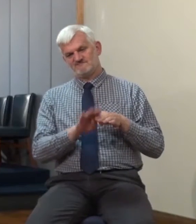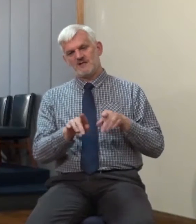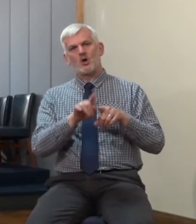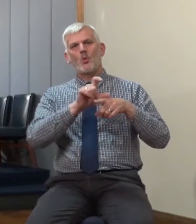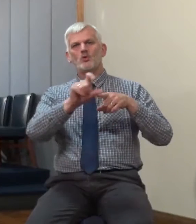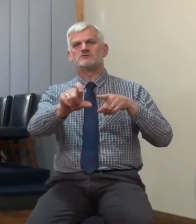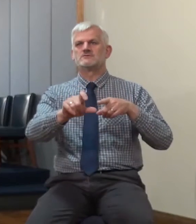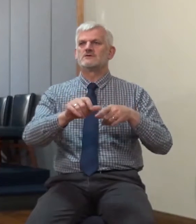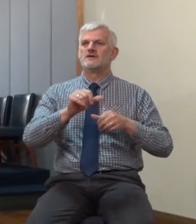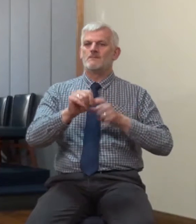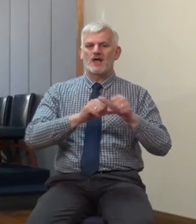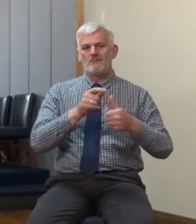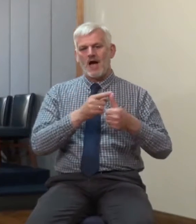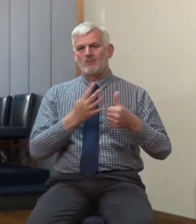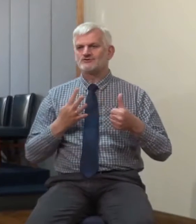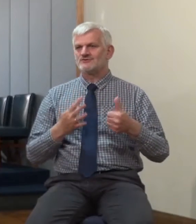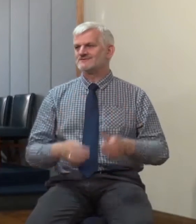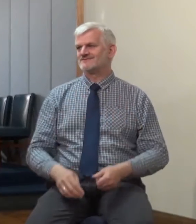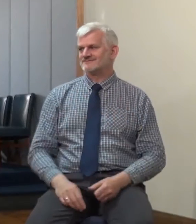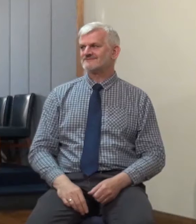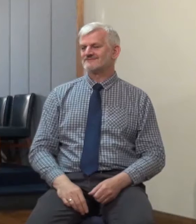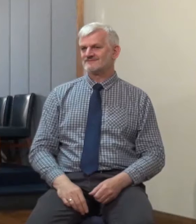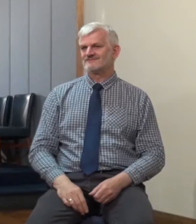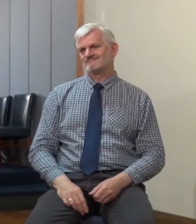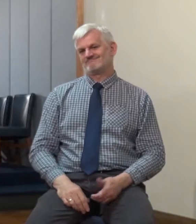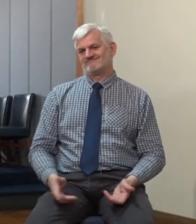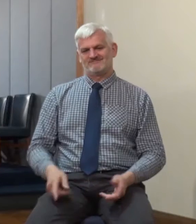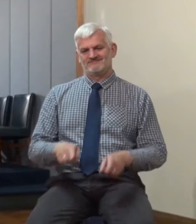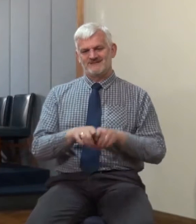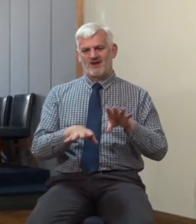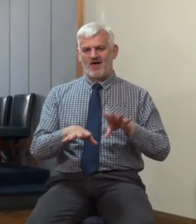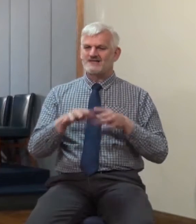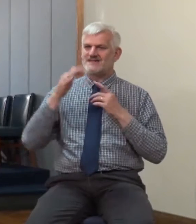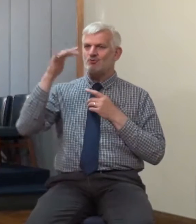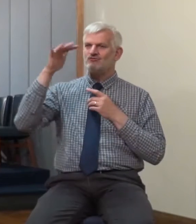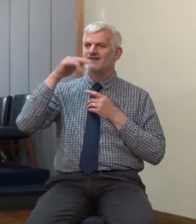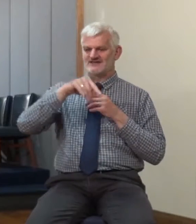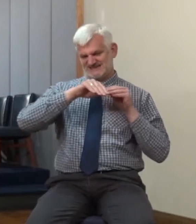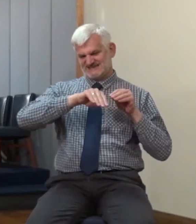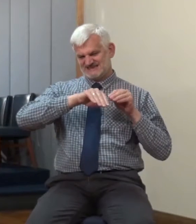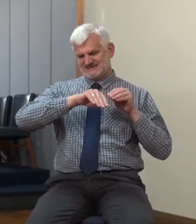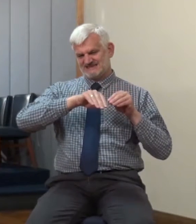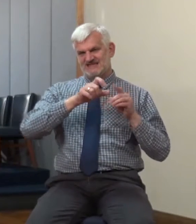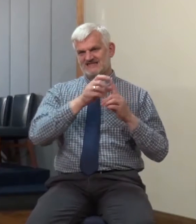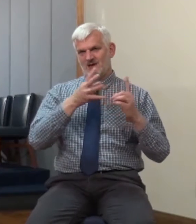we've been following the Apostolic Seminary, looking at particularly the scriptures